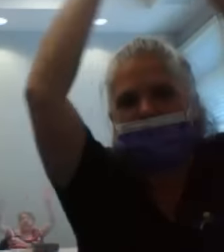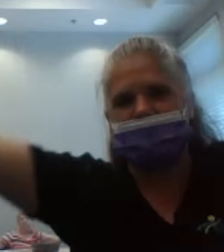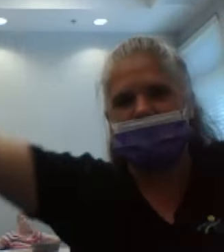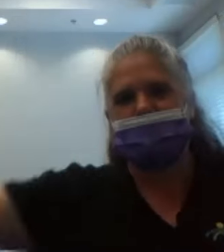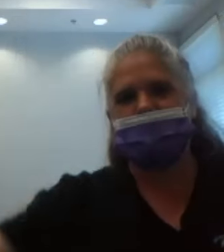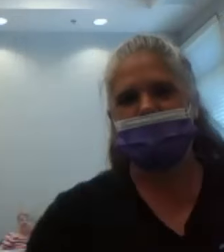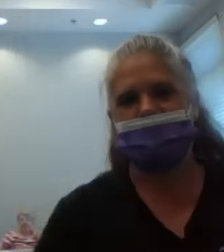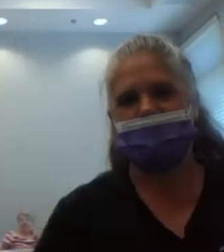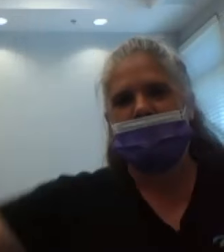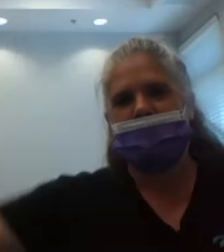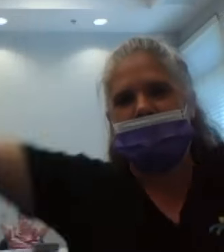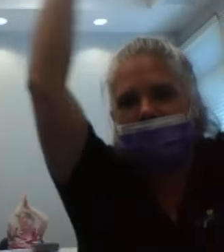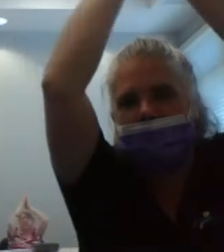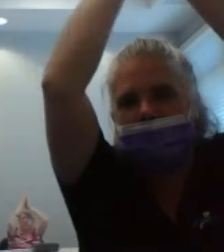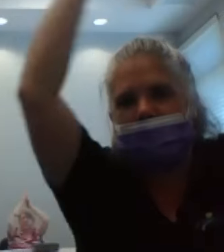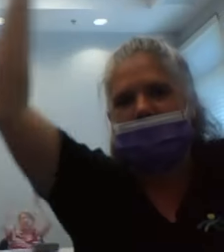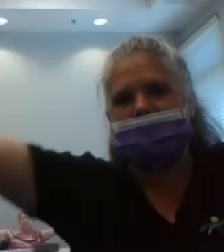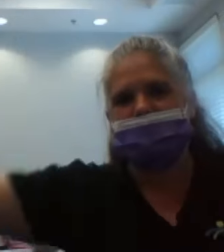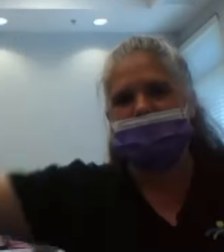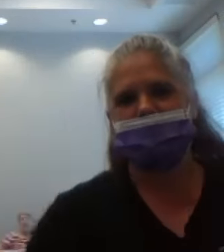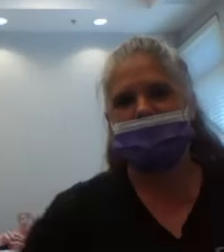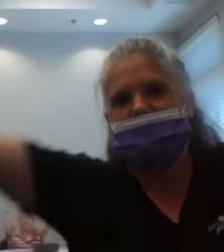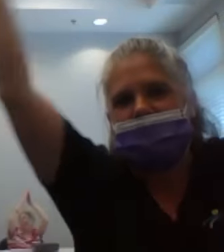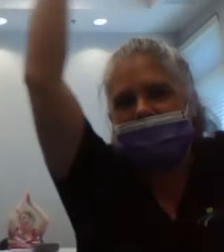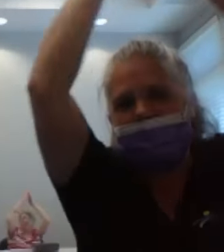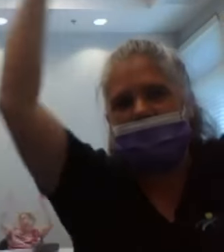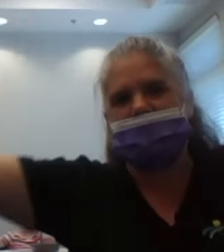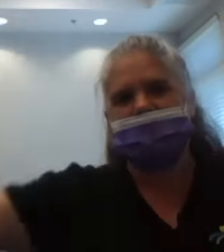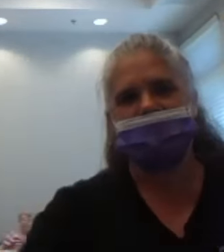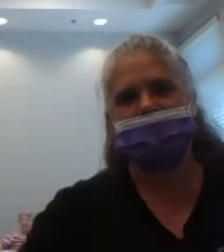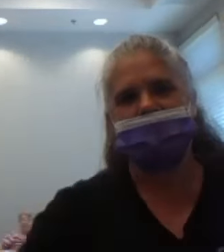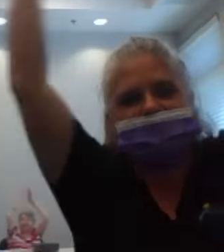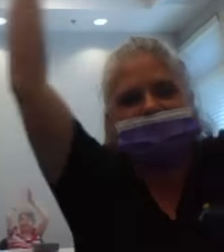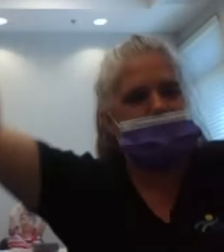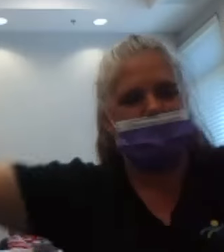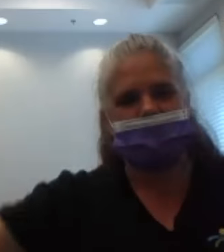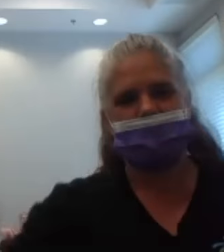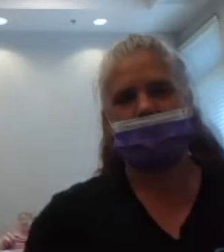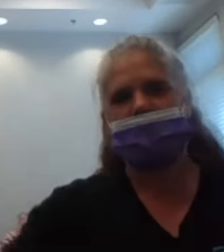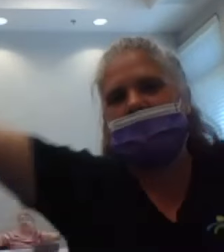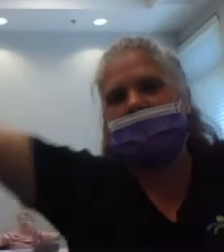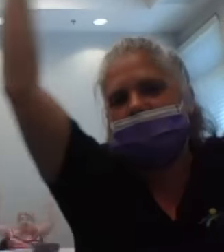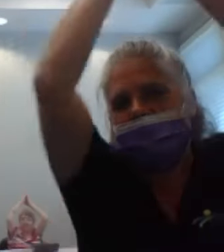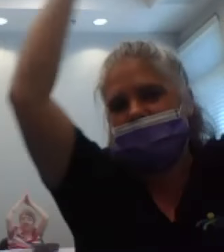8, 9, 10, 11,